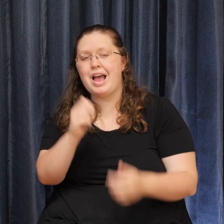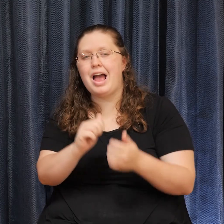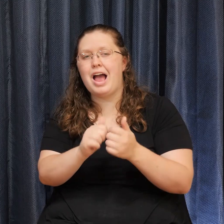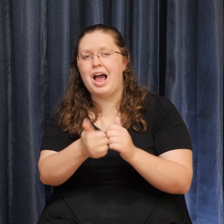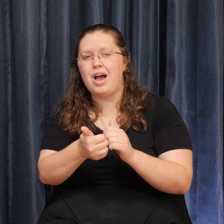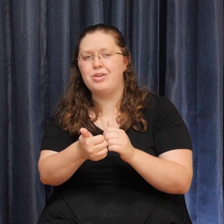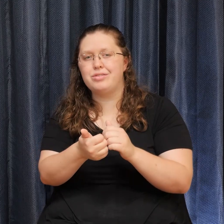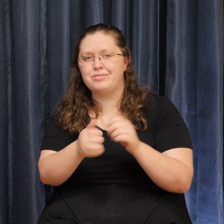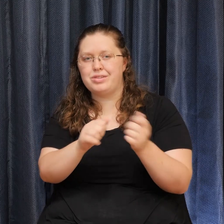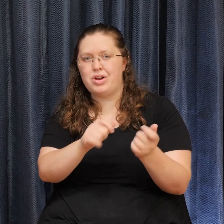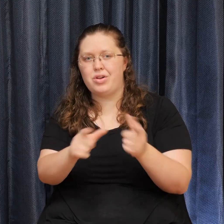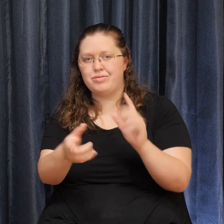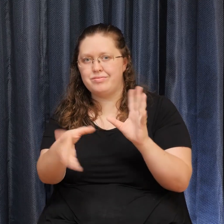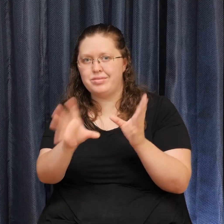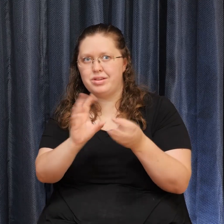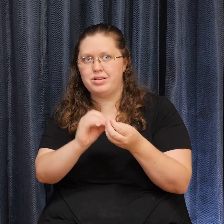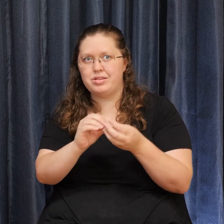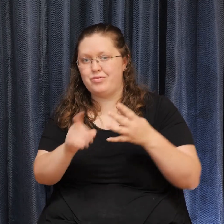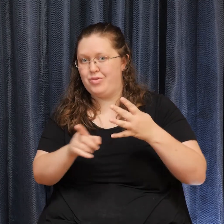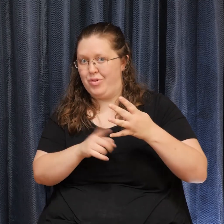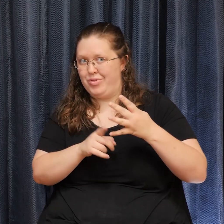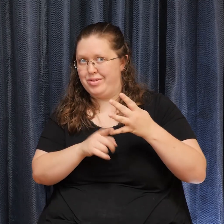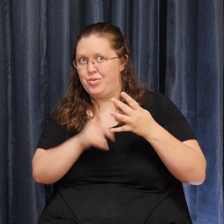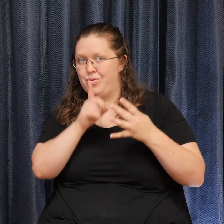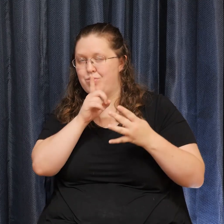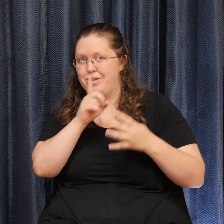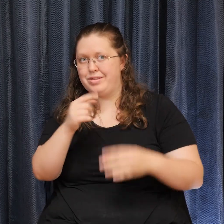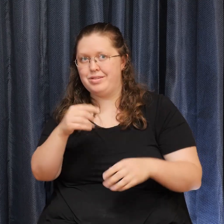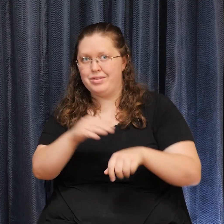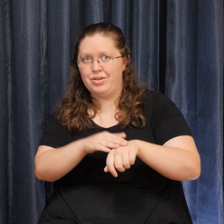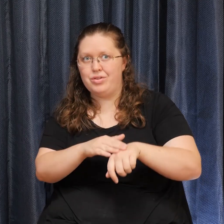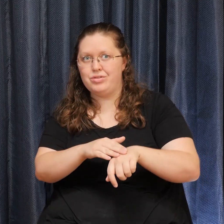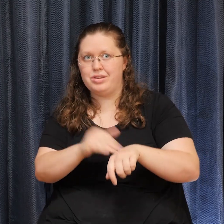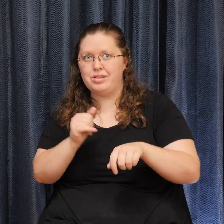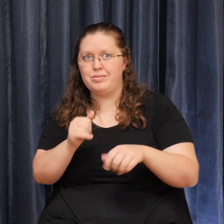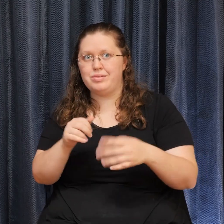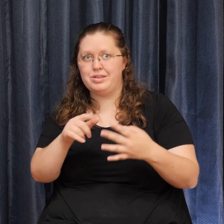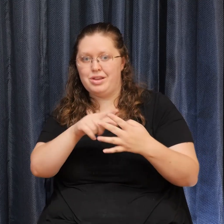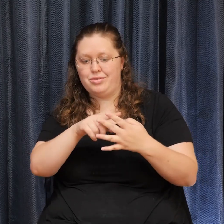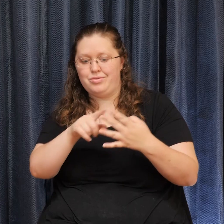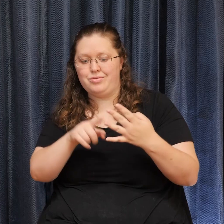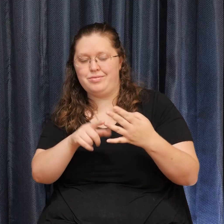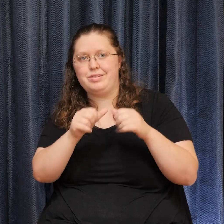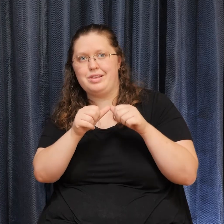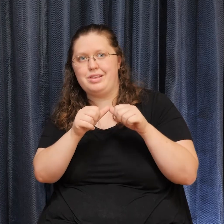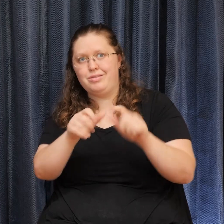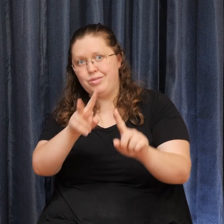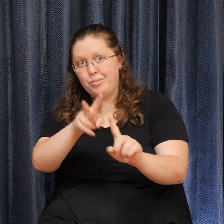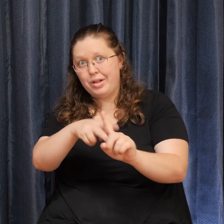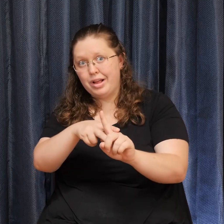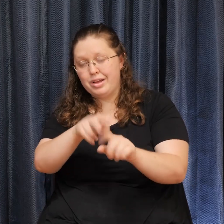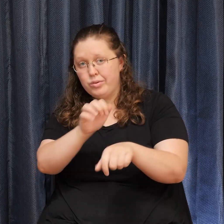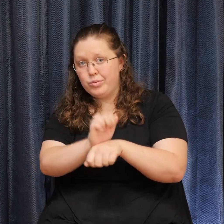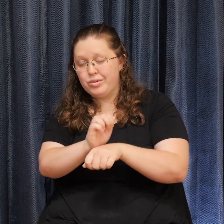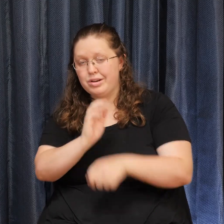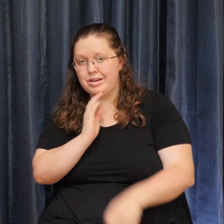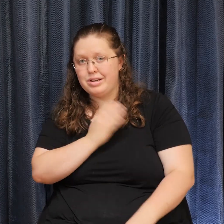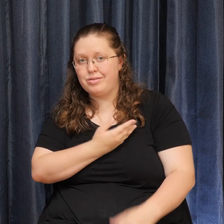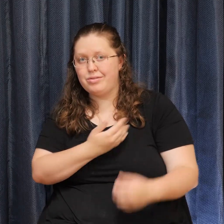calls us to task To make the other three Continue to work in our lives The third agreement is